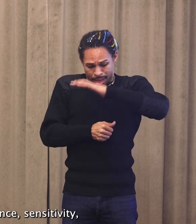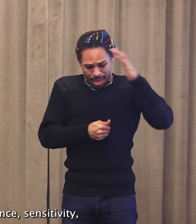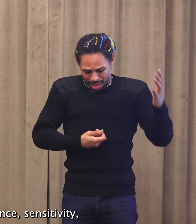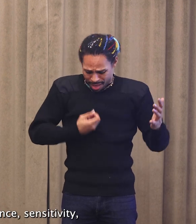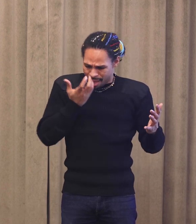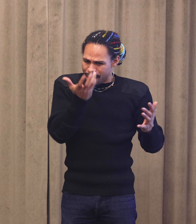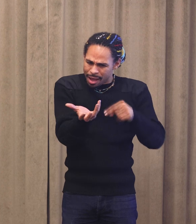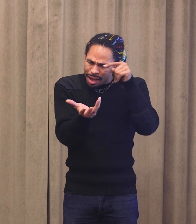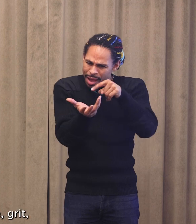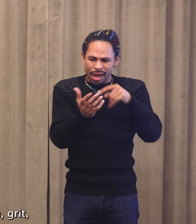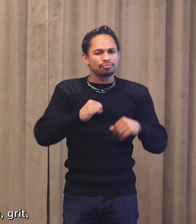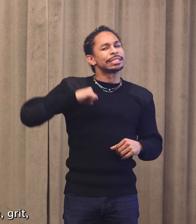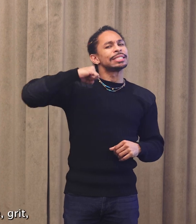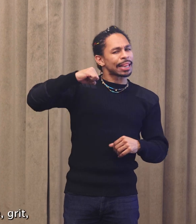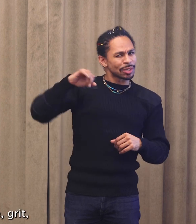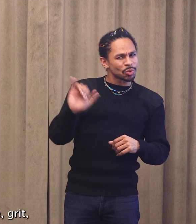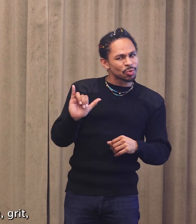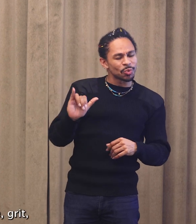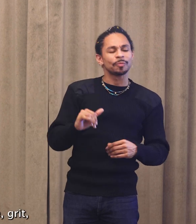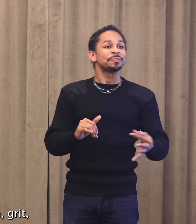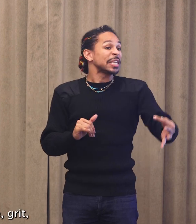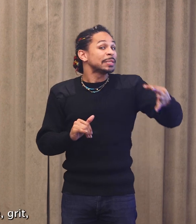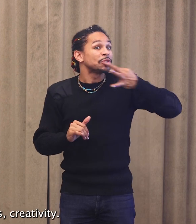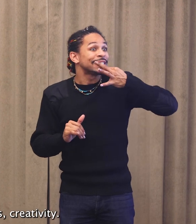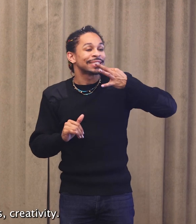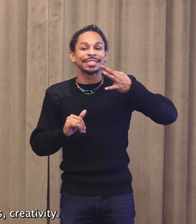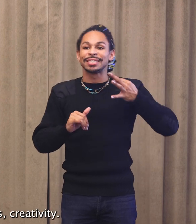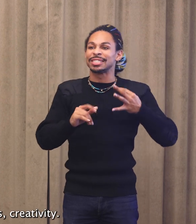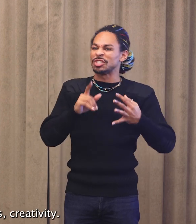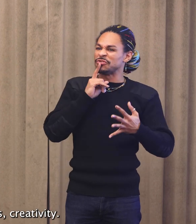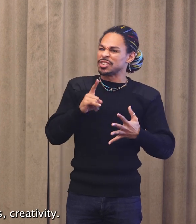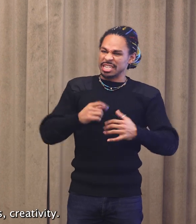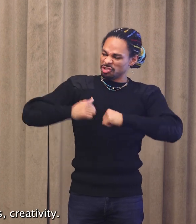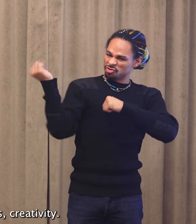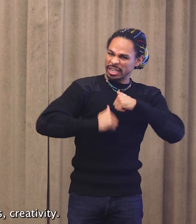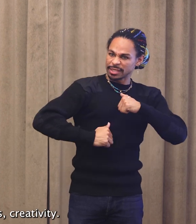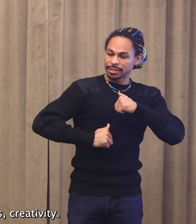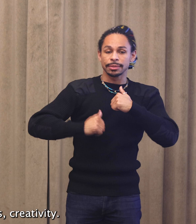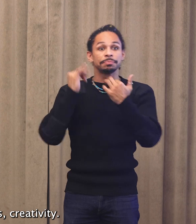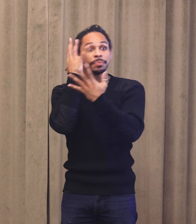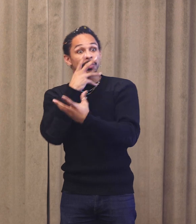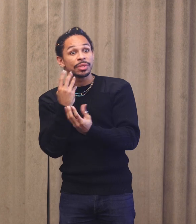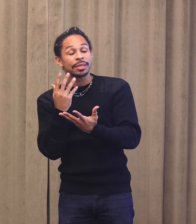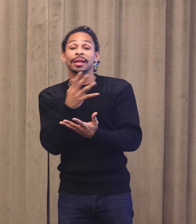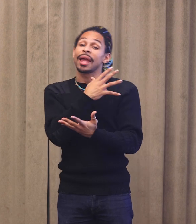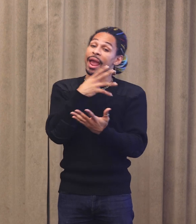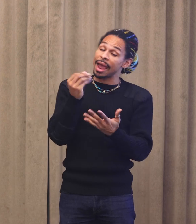sensitivity, expertise, grit, beauty, and yes, creativity.